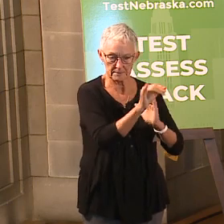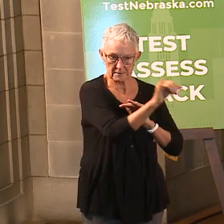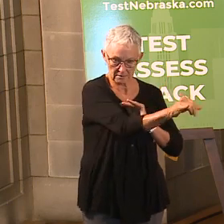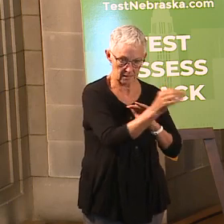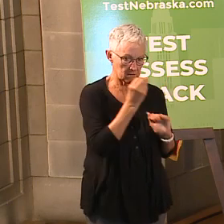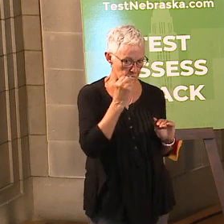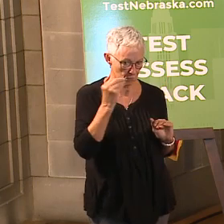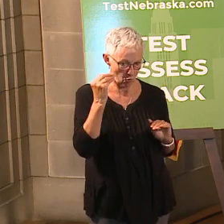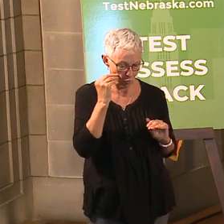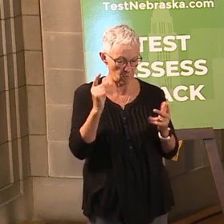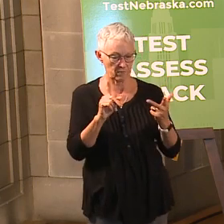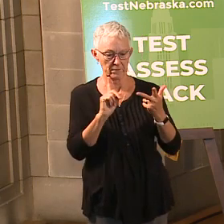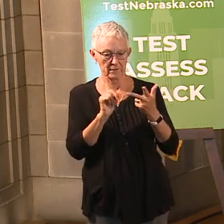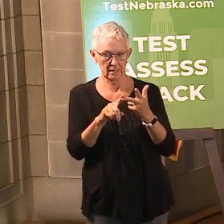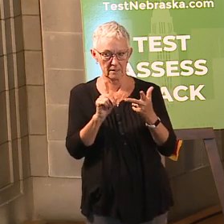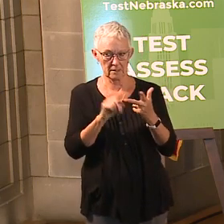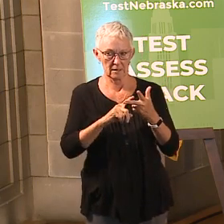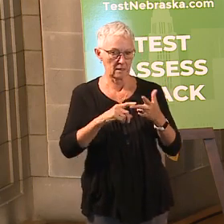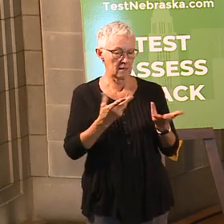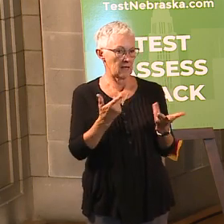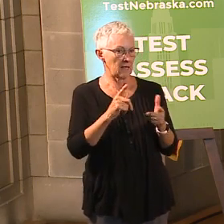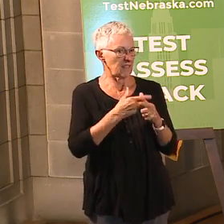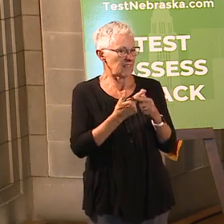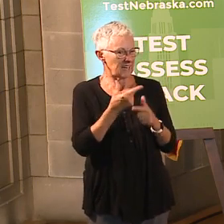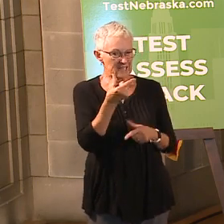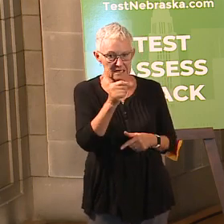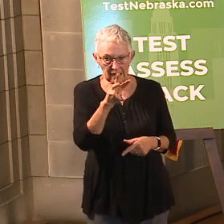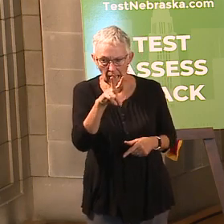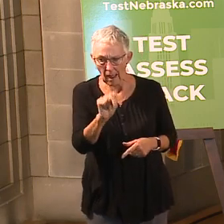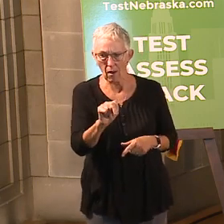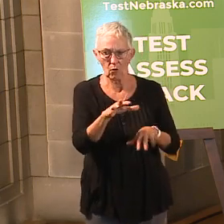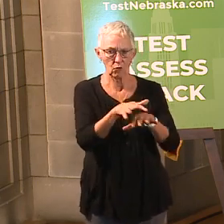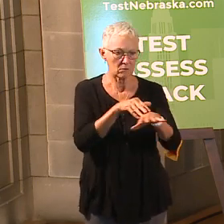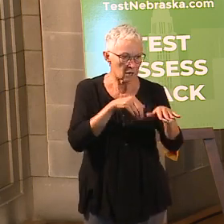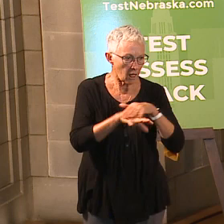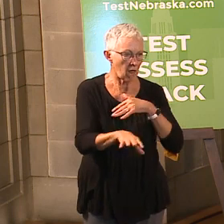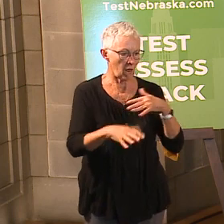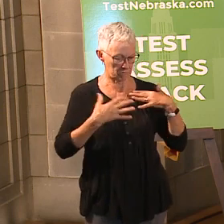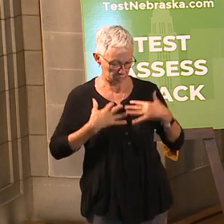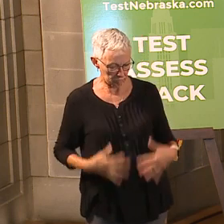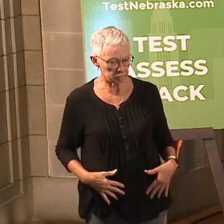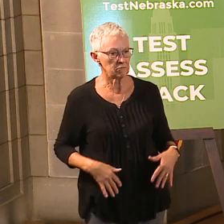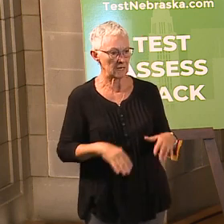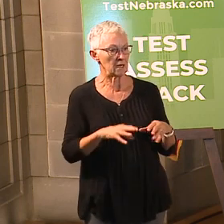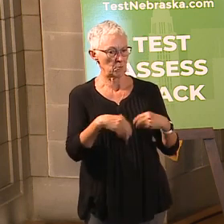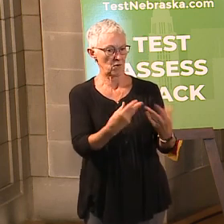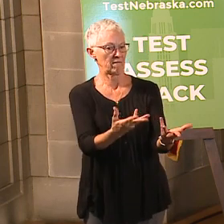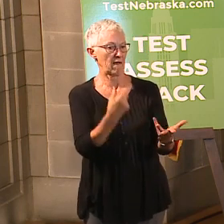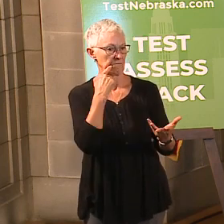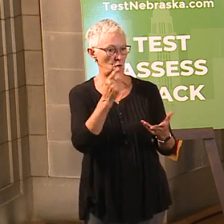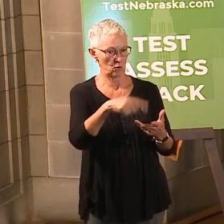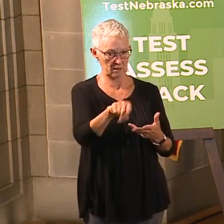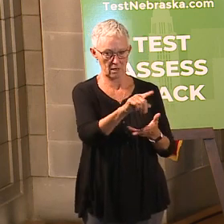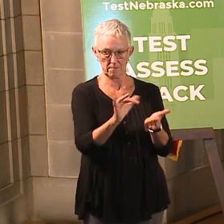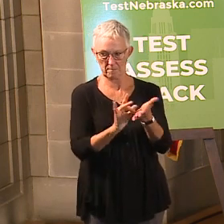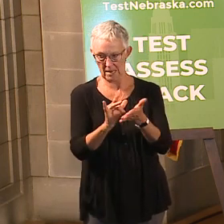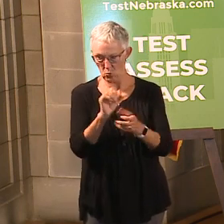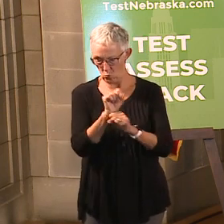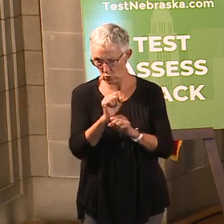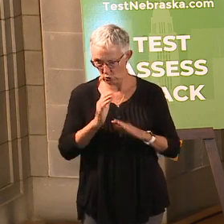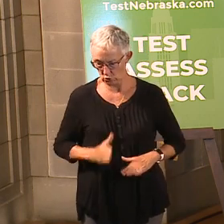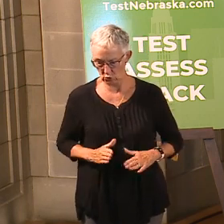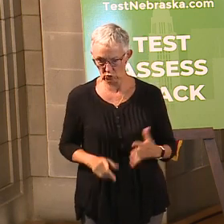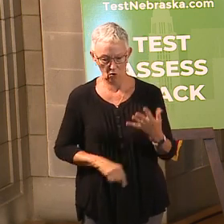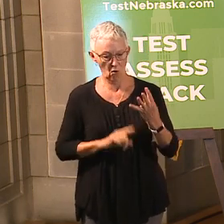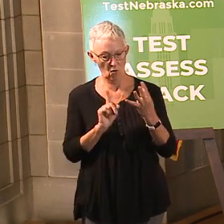health departments to first responders and health care workers and long-term care workers and so forth. And then the fourth pillar was